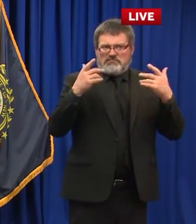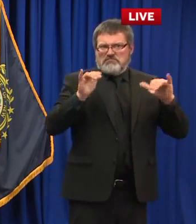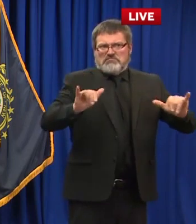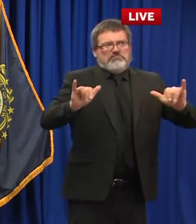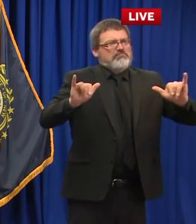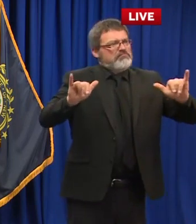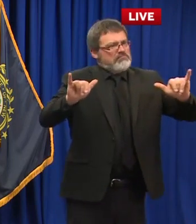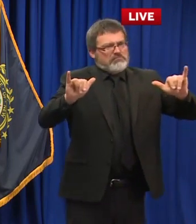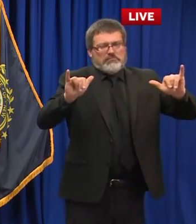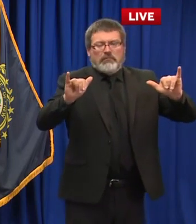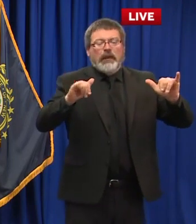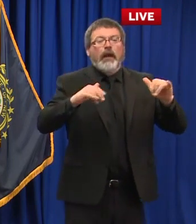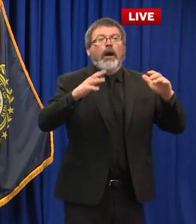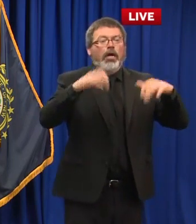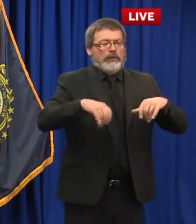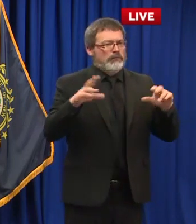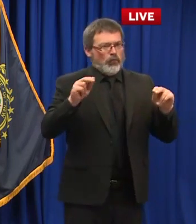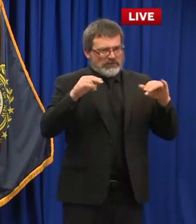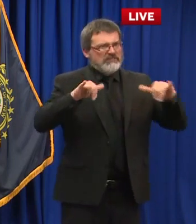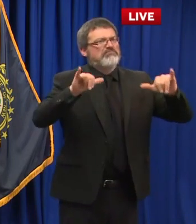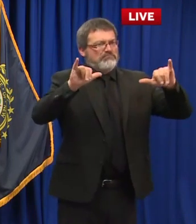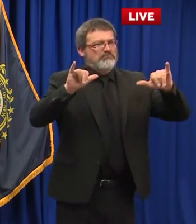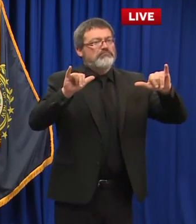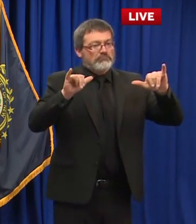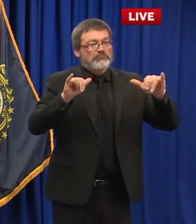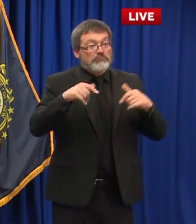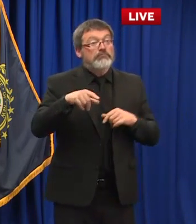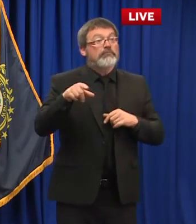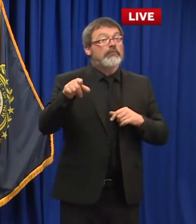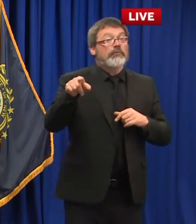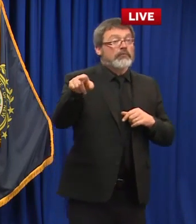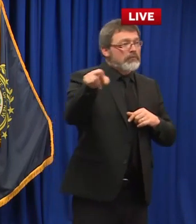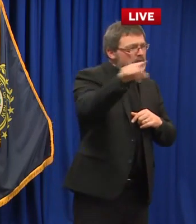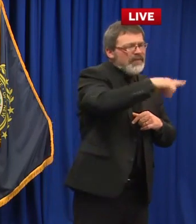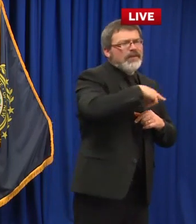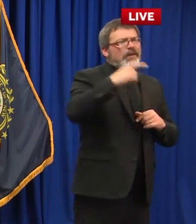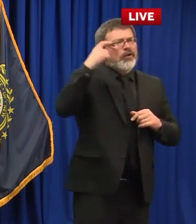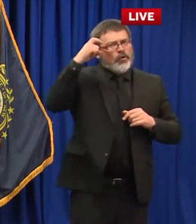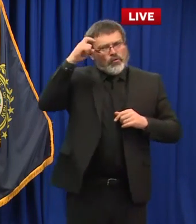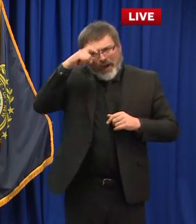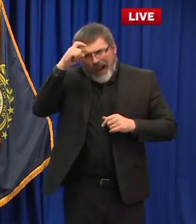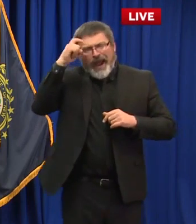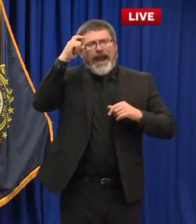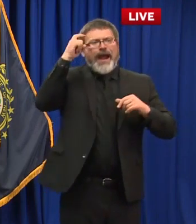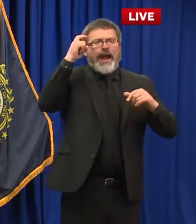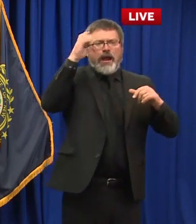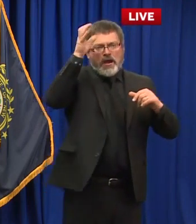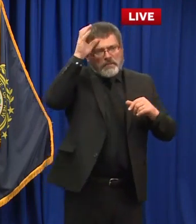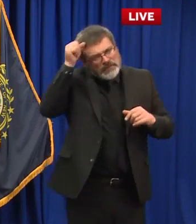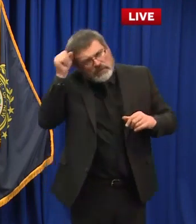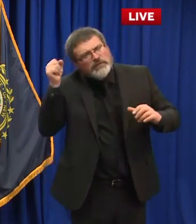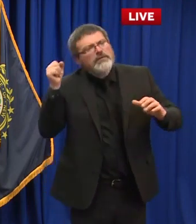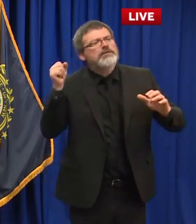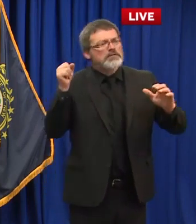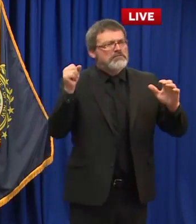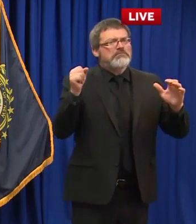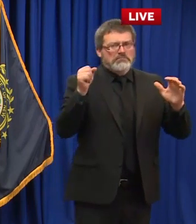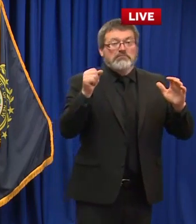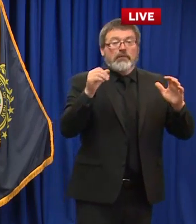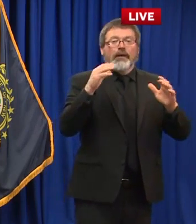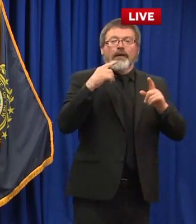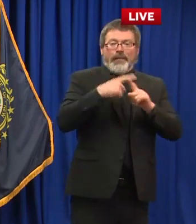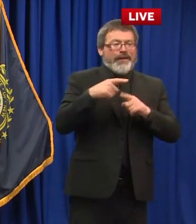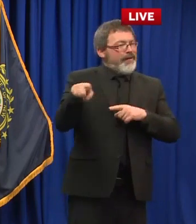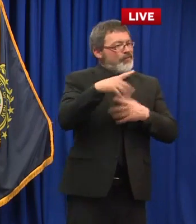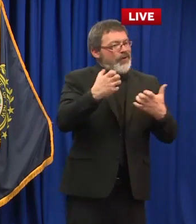take these steps forward in a sensible manner but also putting in some of the restrictions that aren't too prohibitive in terms of folks enjoying these these venues but also allows